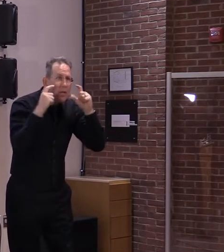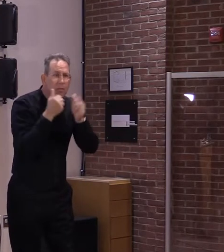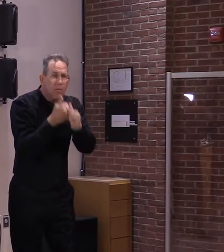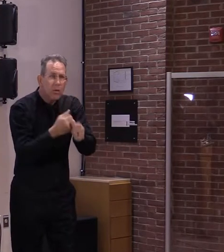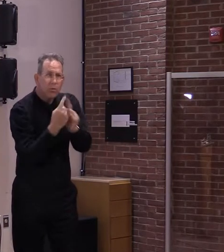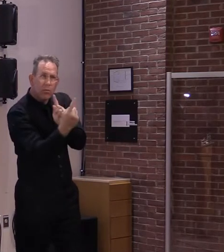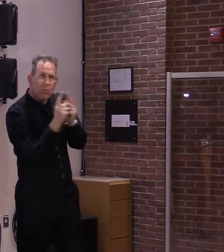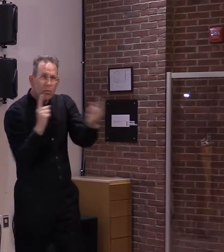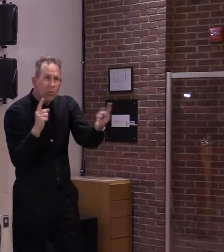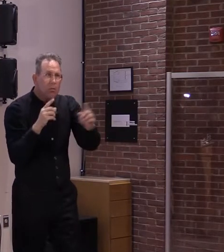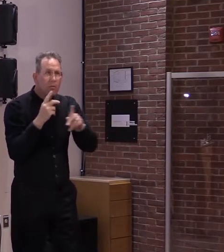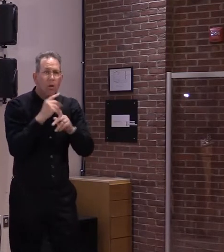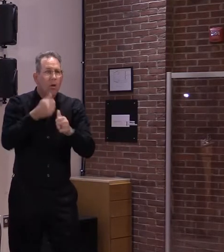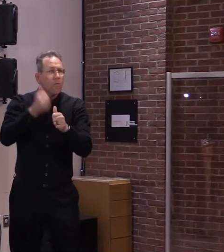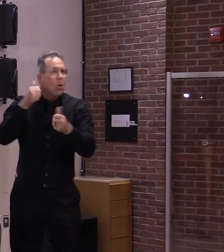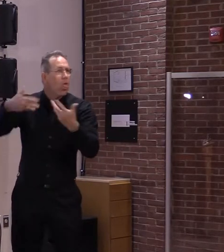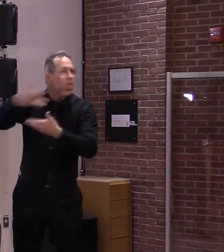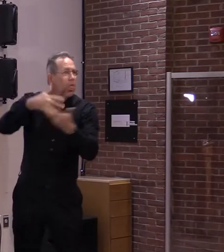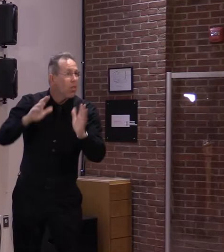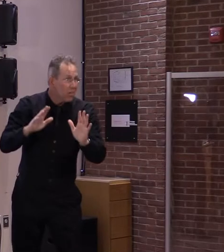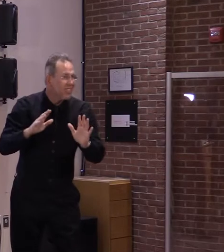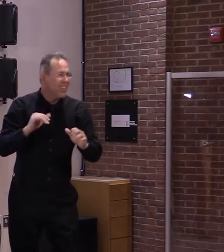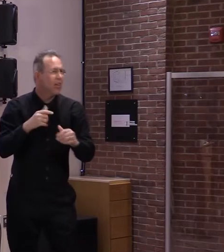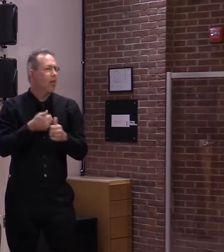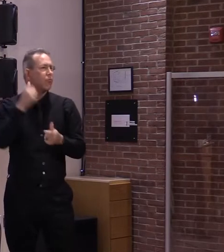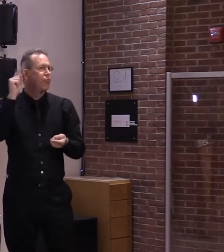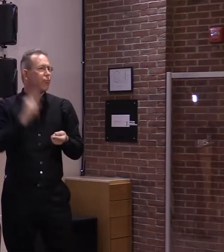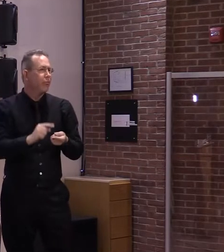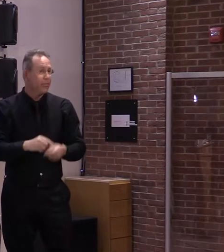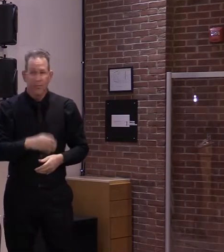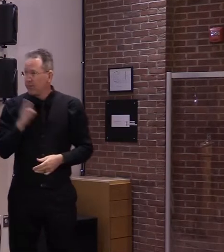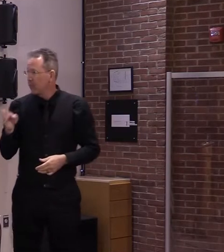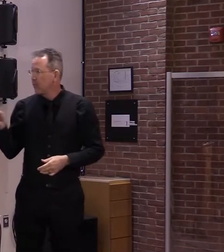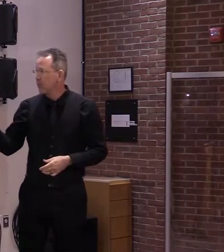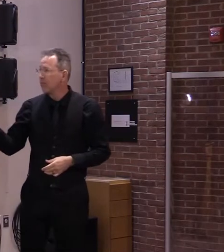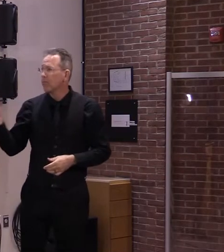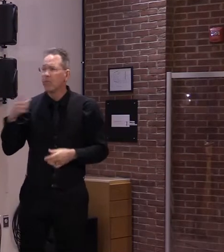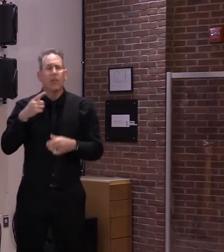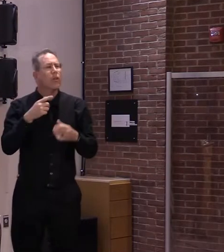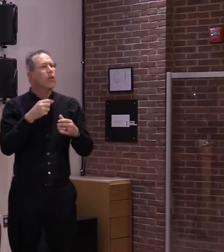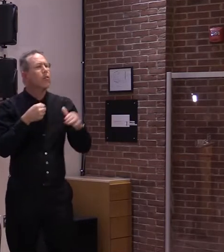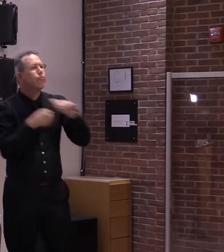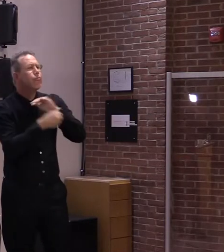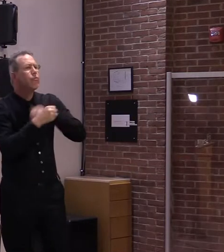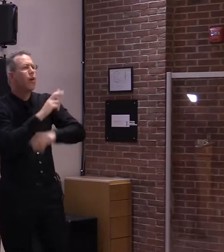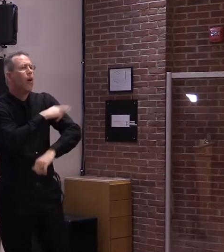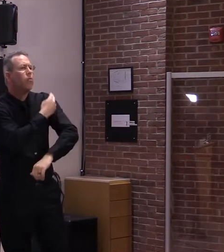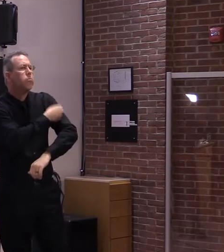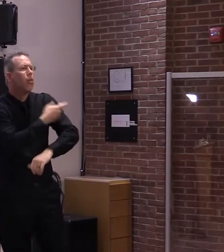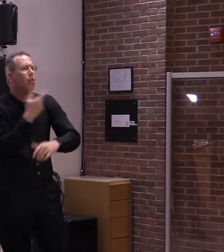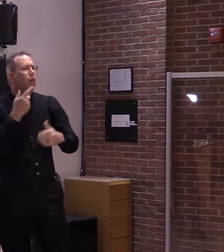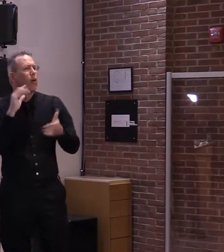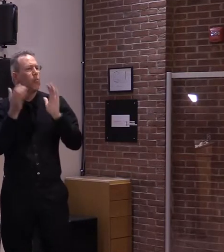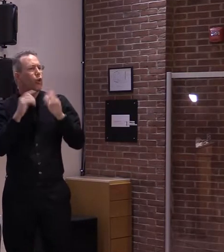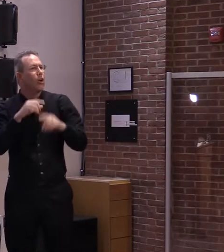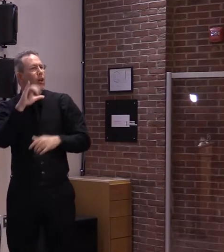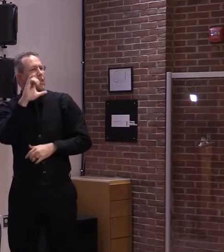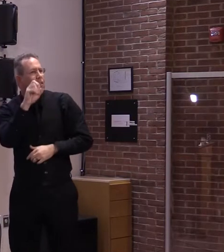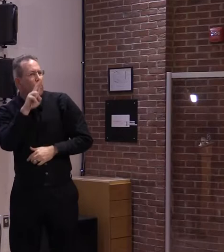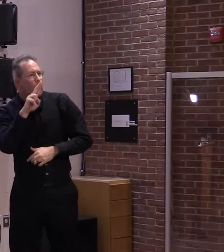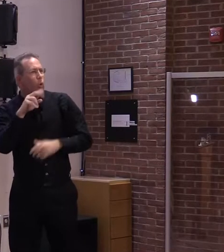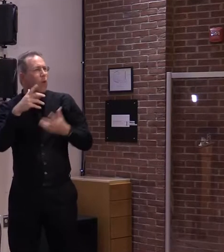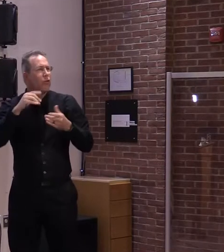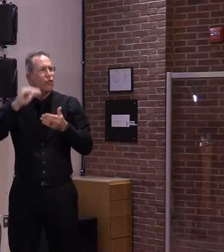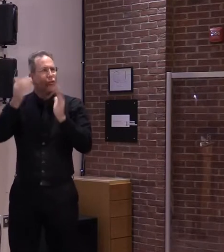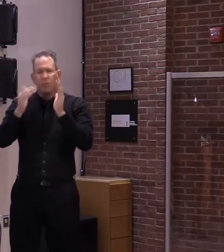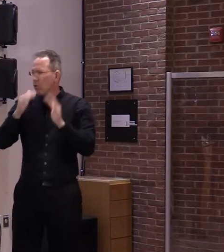can. Turning to hospitalizations, our rates continue to be stable, and they've even shown signs of decreasing as well, with